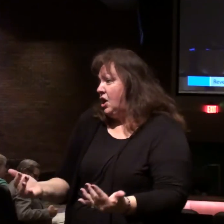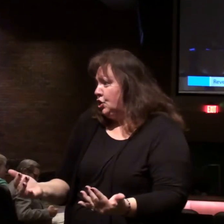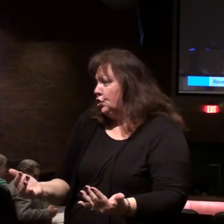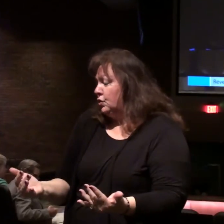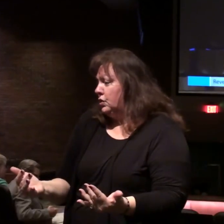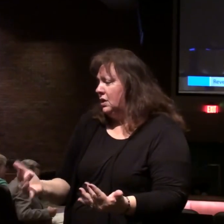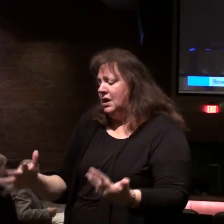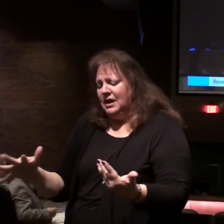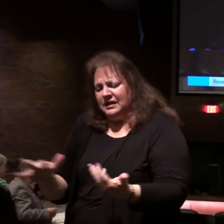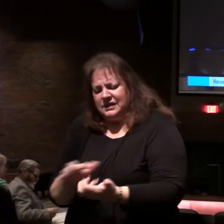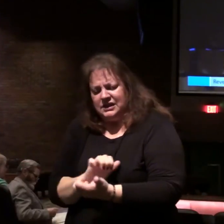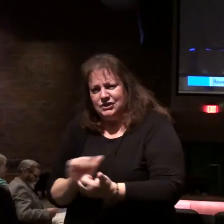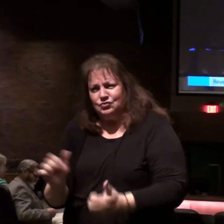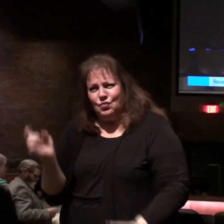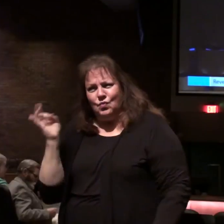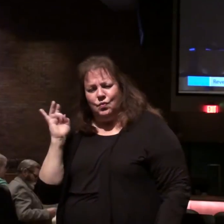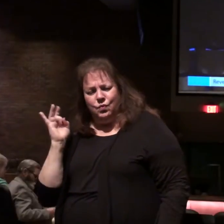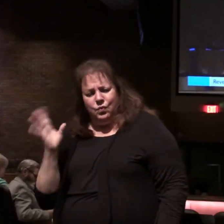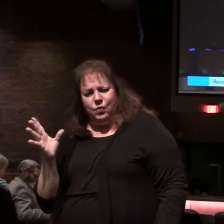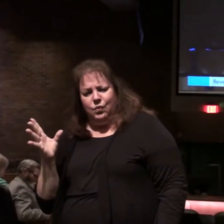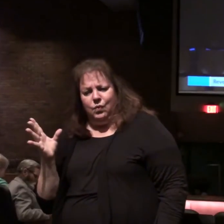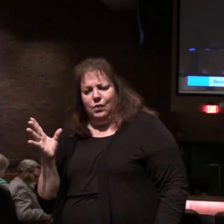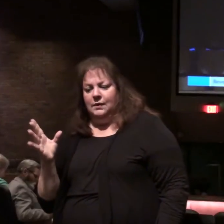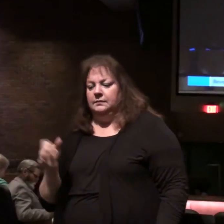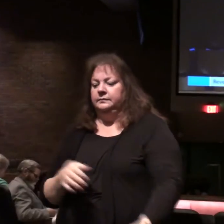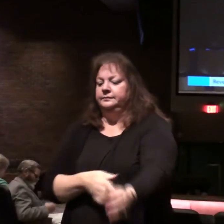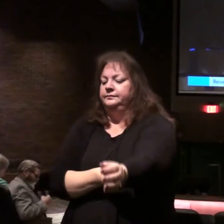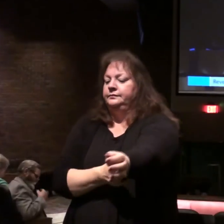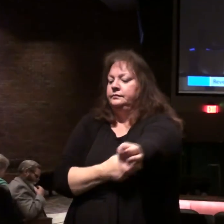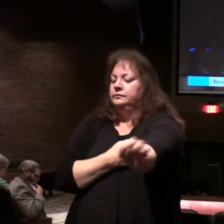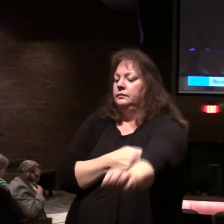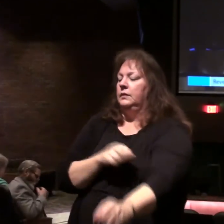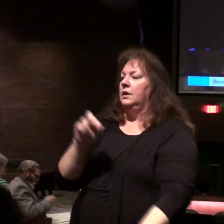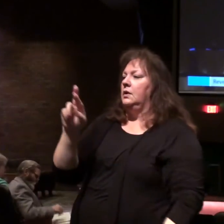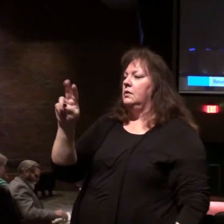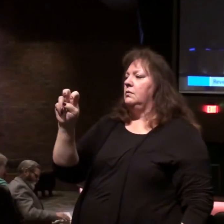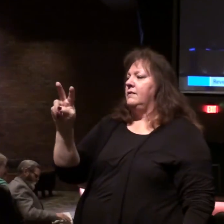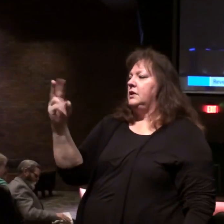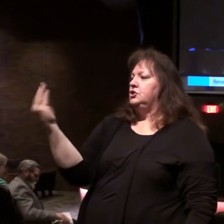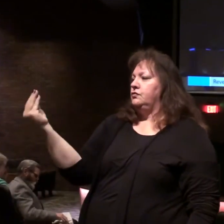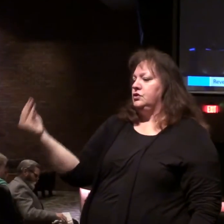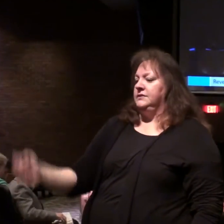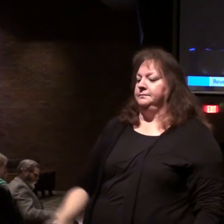The destruction it brings. Come back to chapter 14.